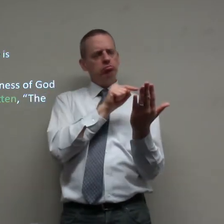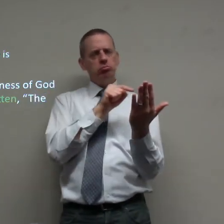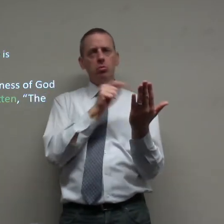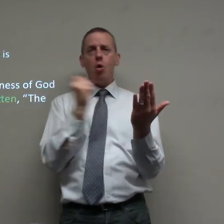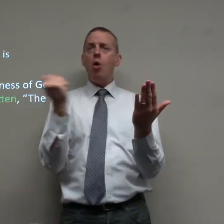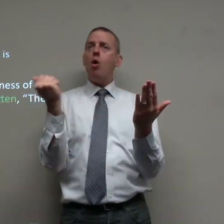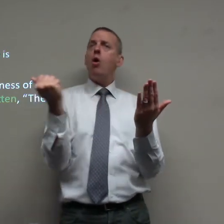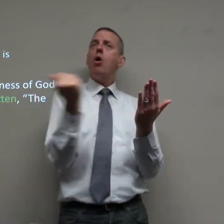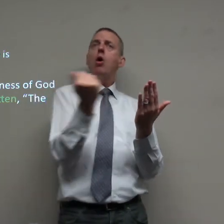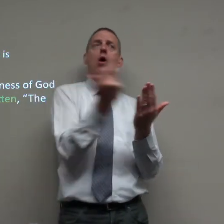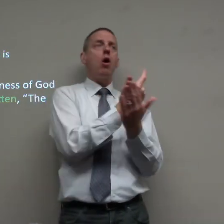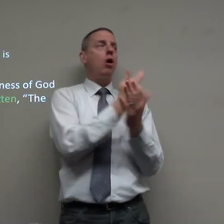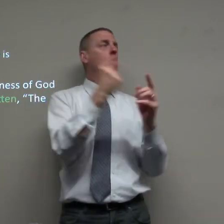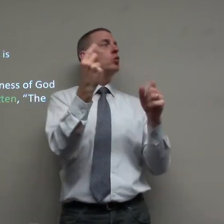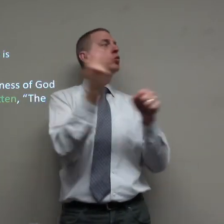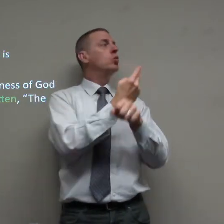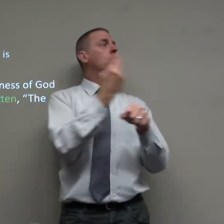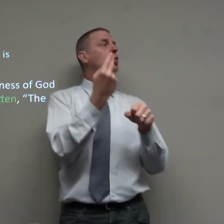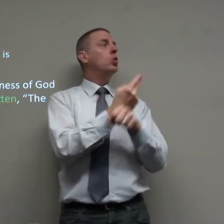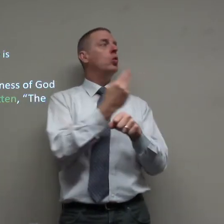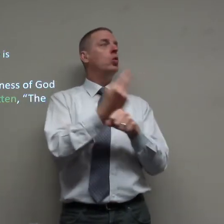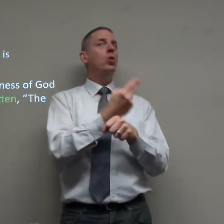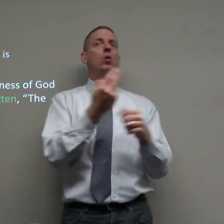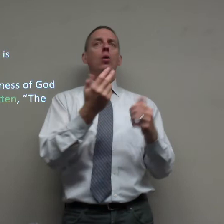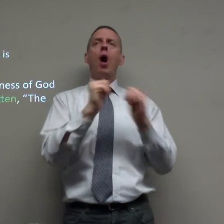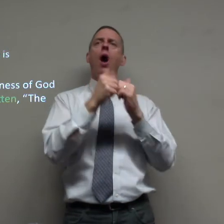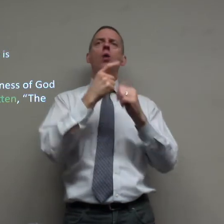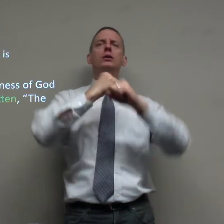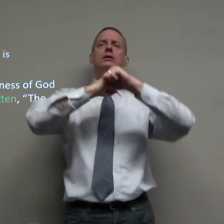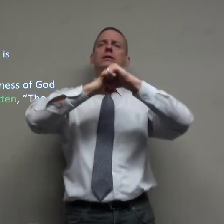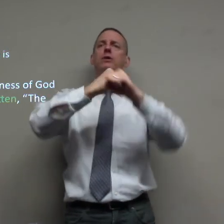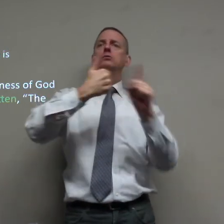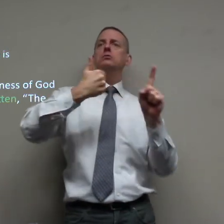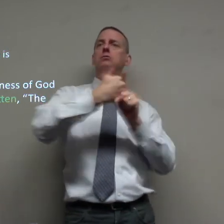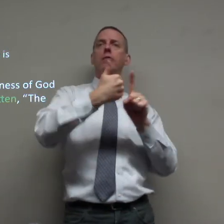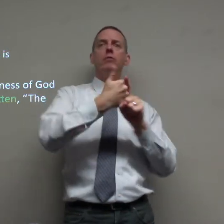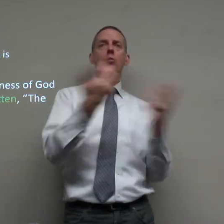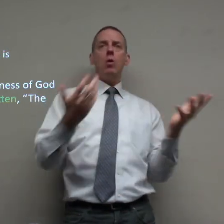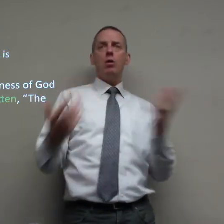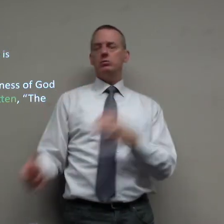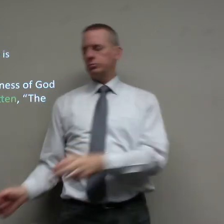I've been captured by his word all people who use how to defend yourself